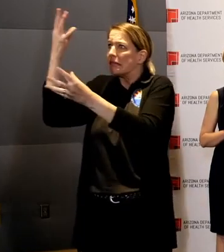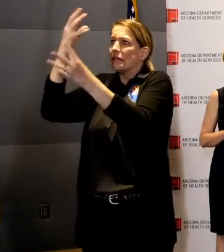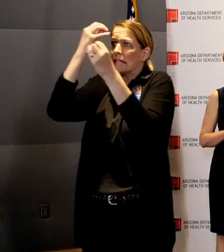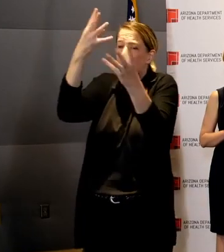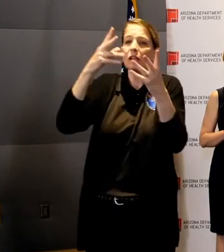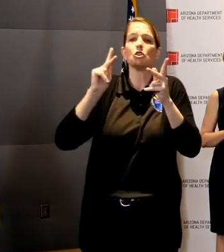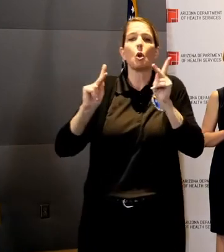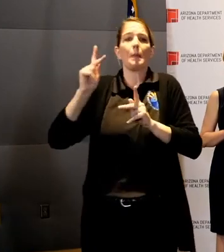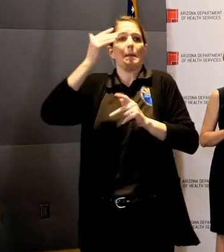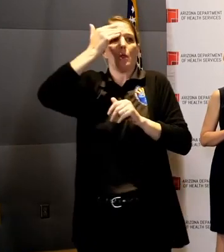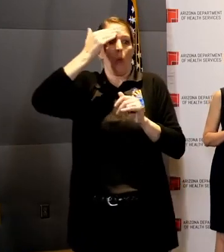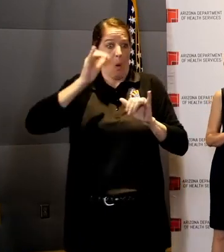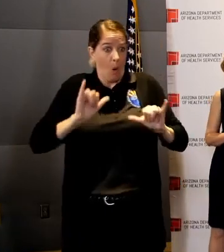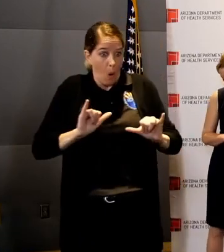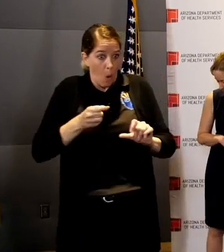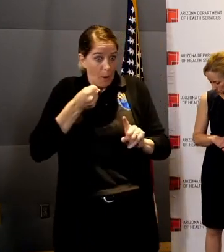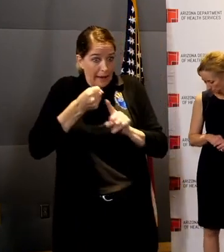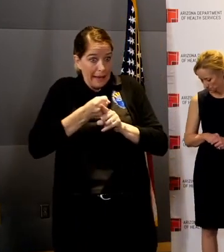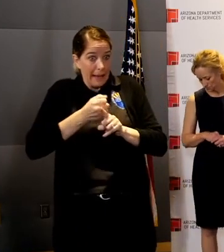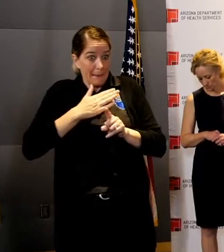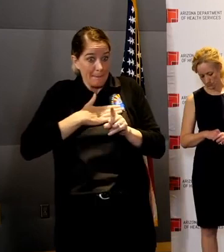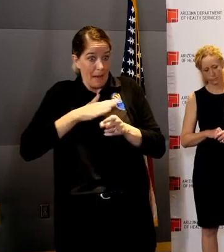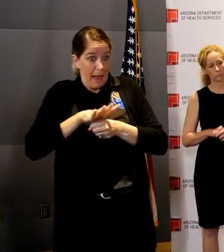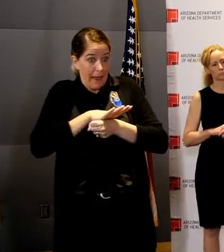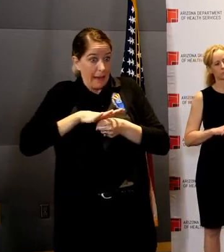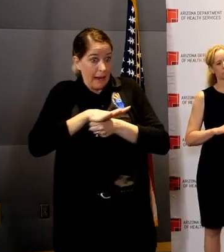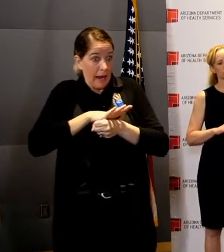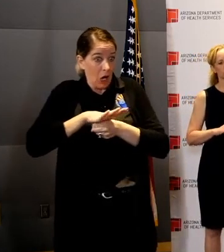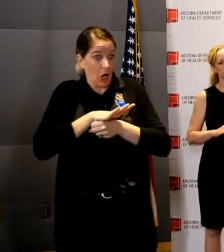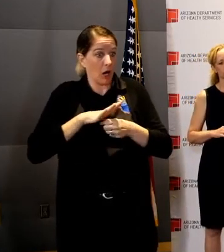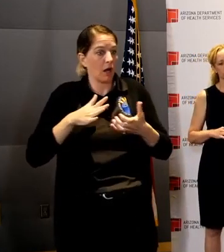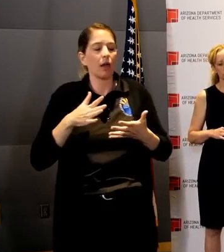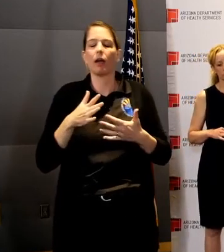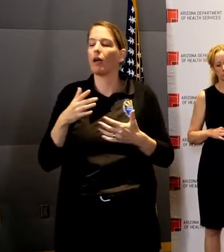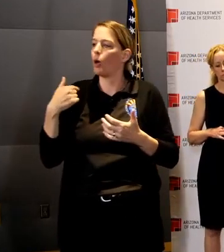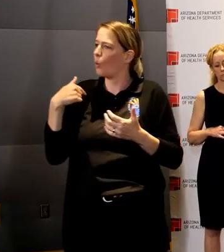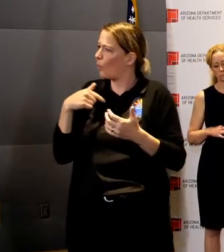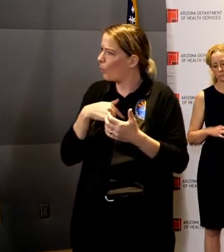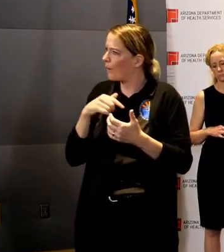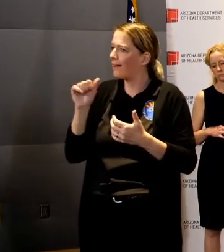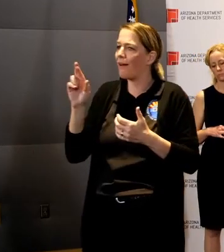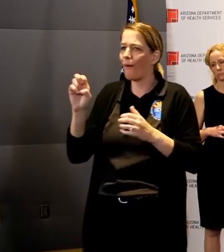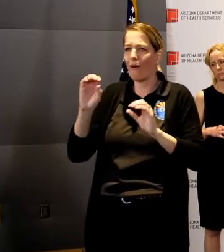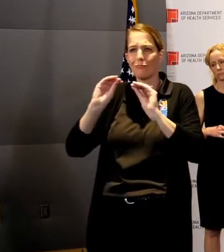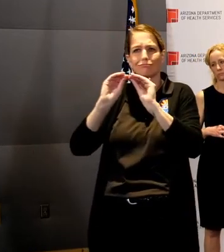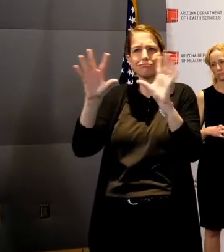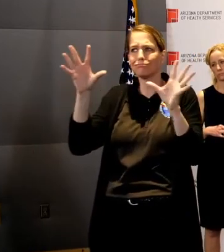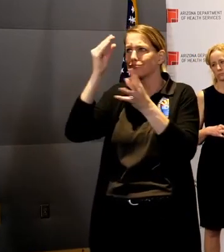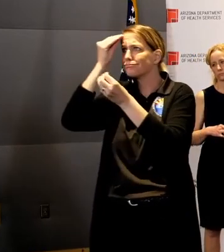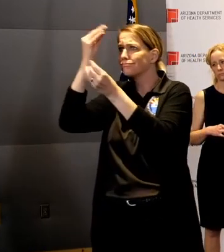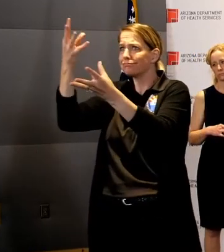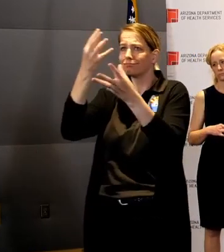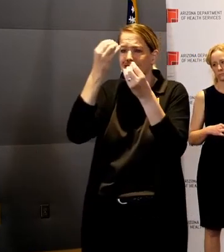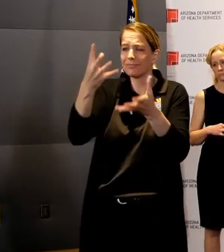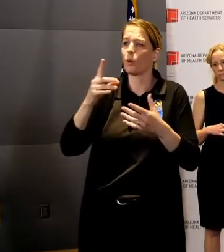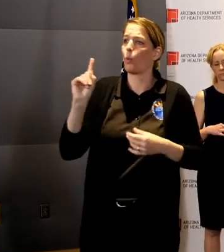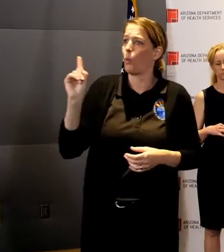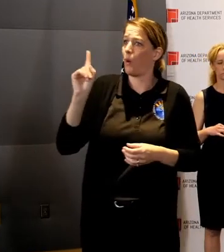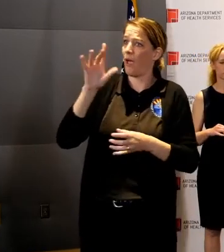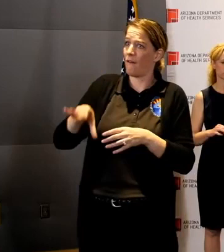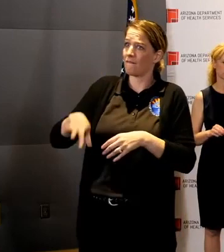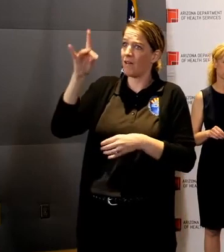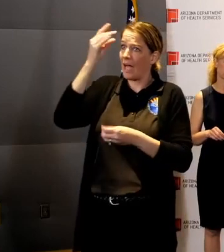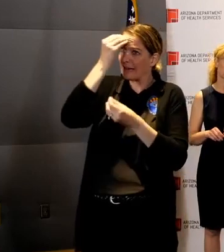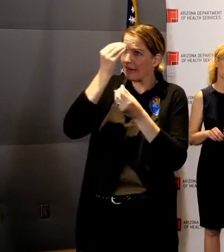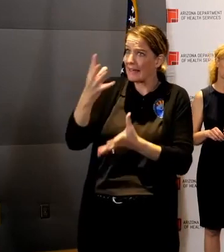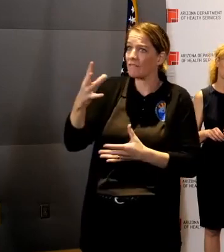giving, we're being as transparent. Uh, you can go to the azhealth.gov website and as we